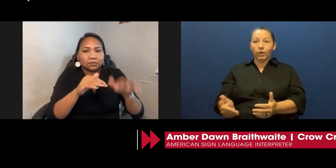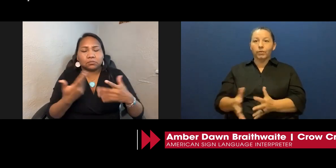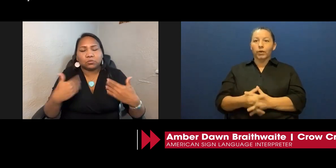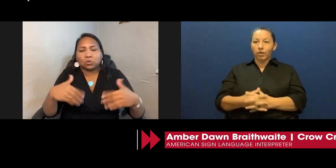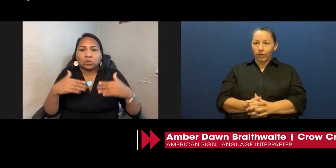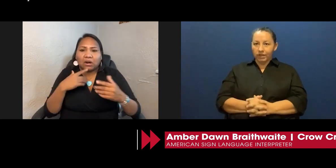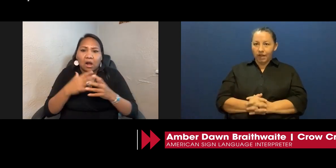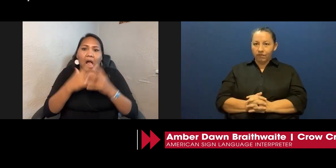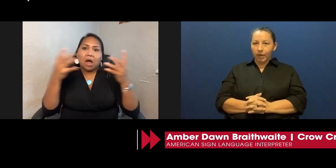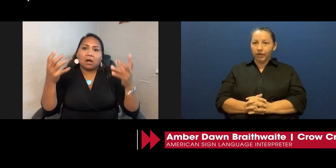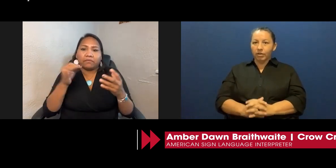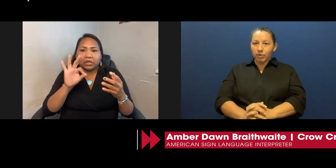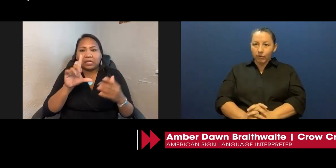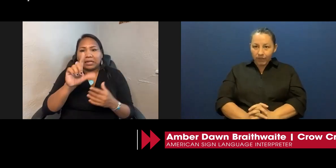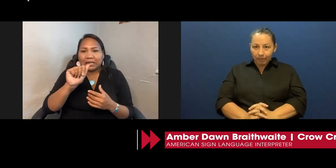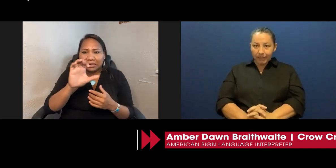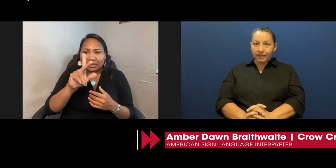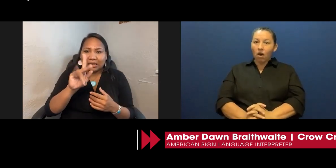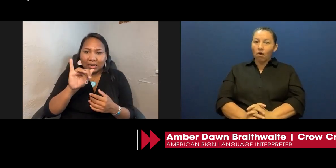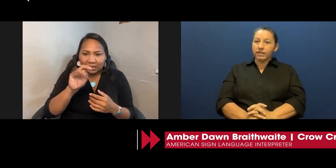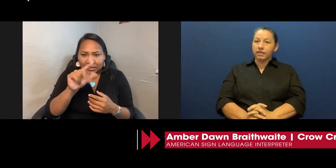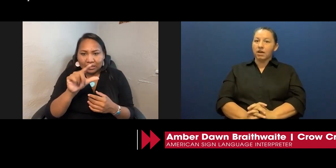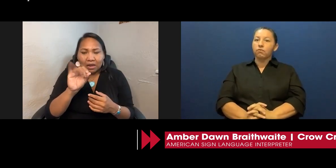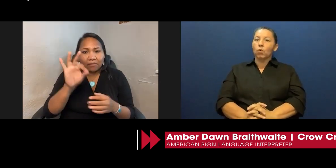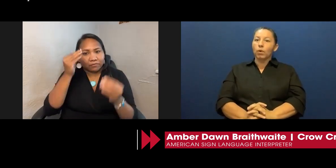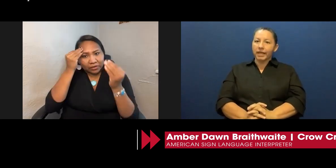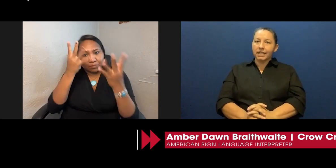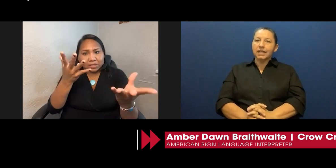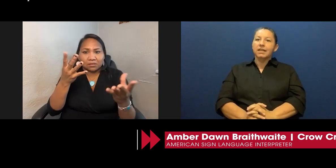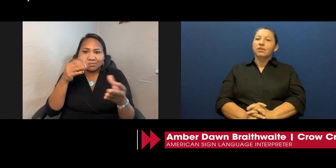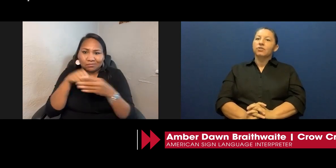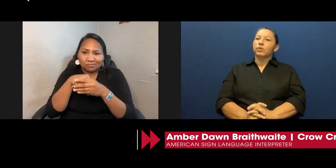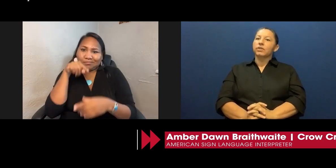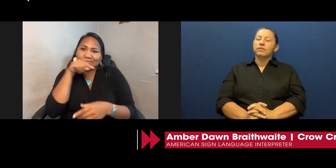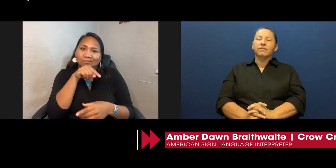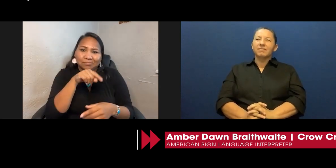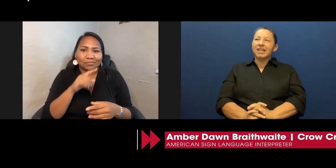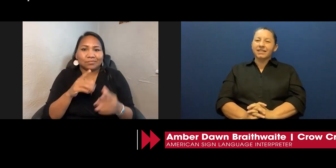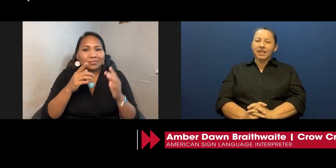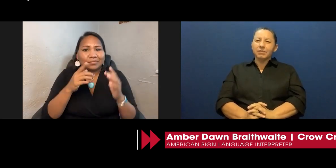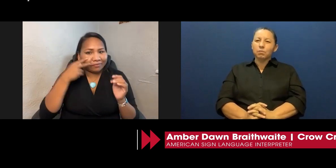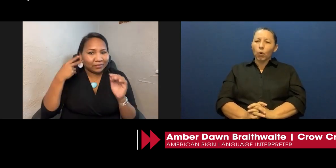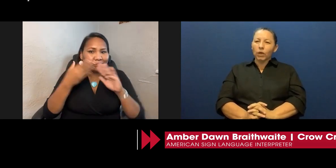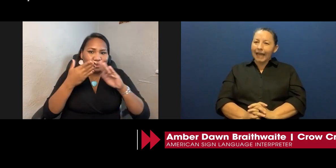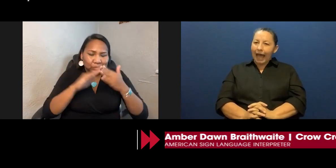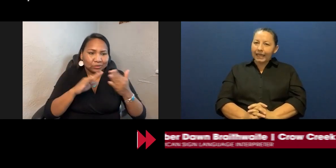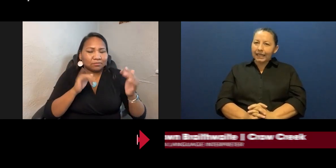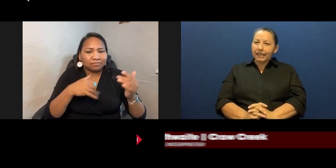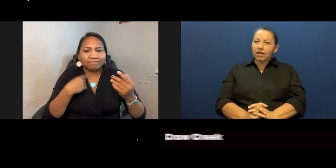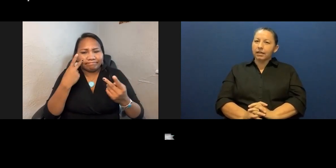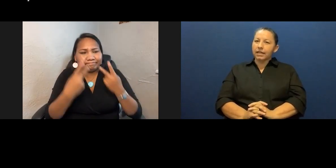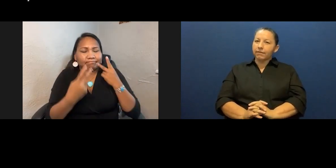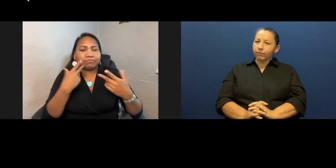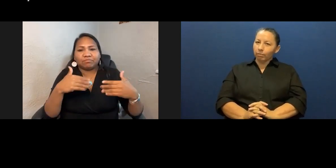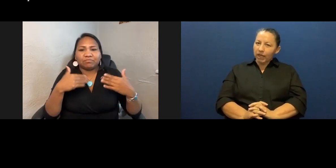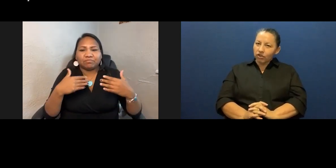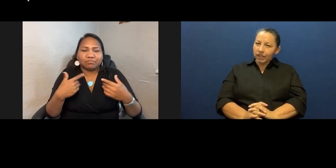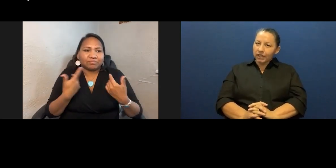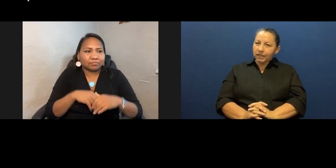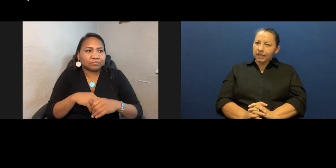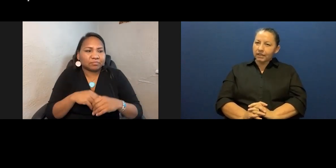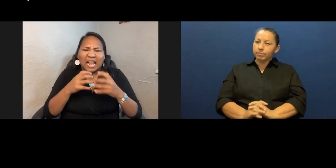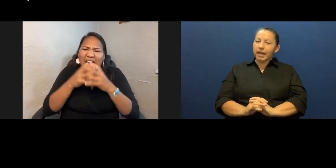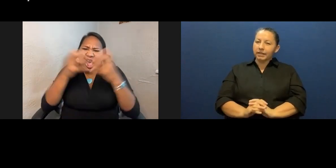I've gone forward working with the Native American community myself as a deaf woman. So it seems more lacking and information